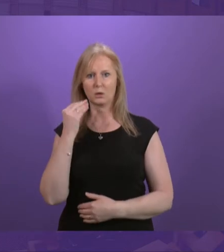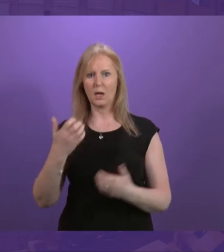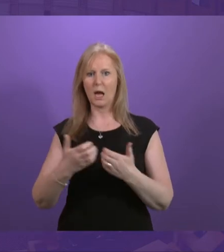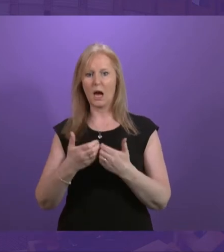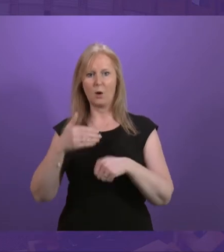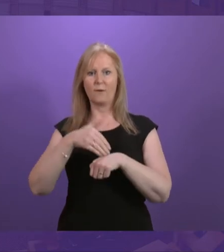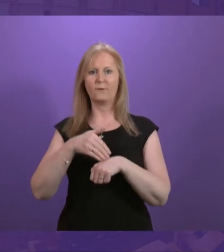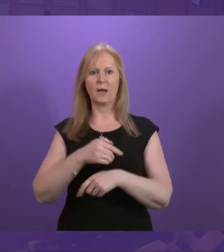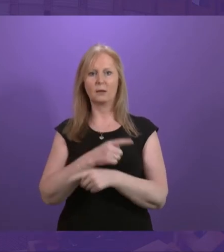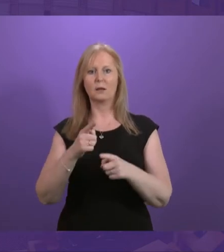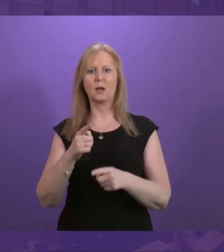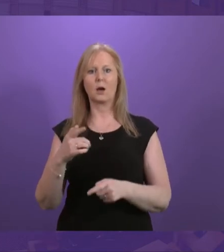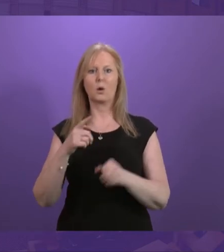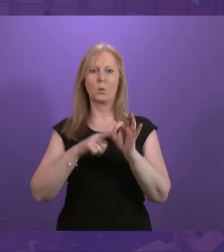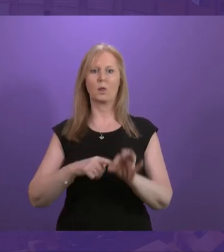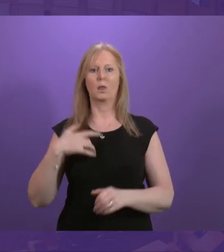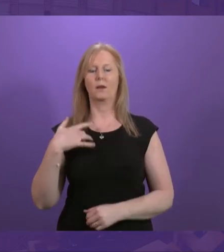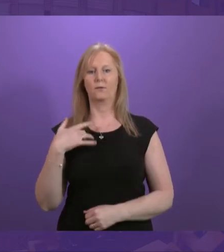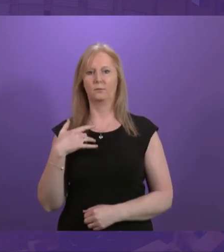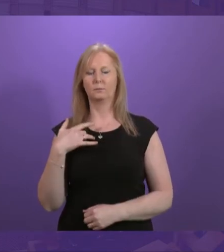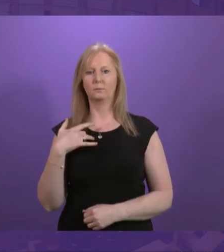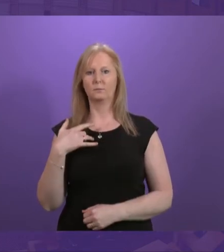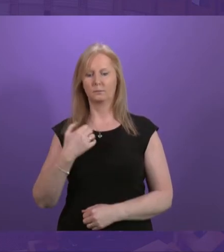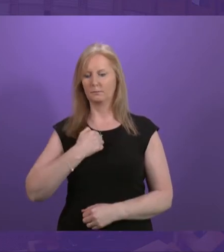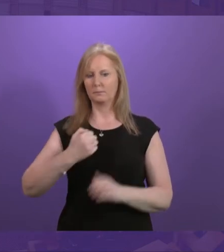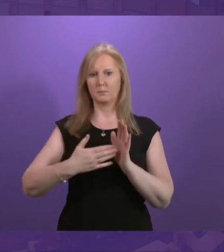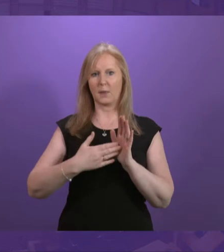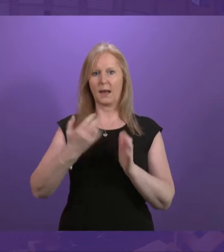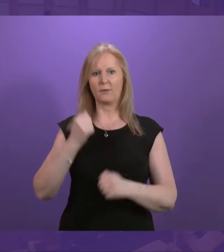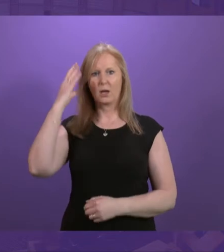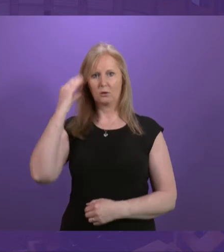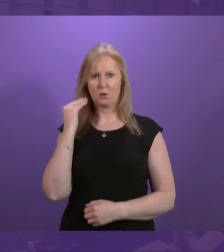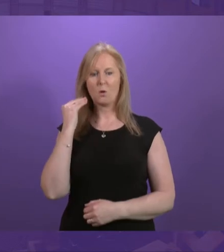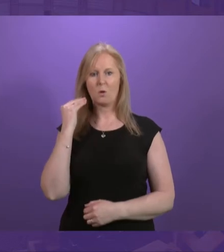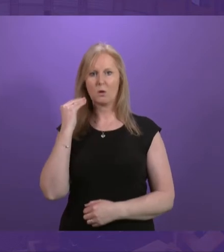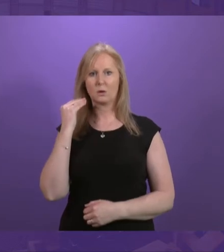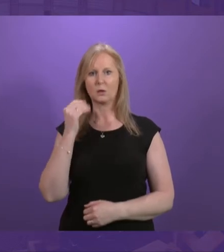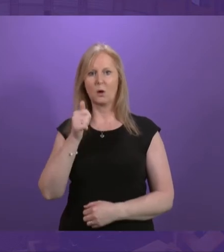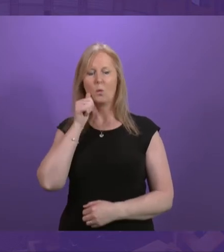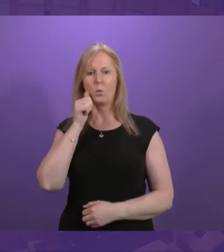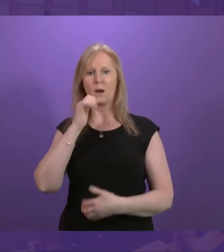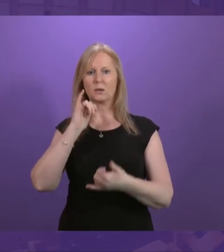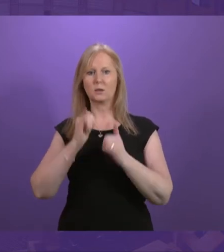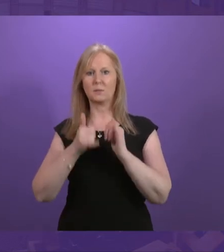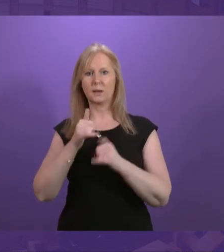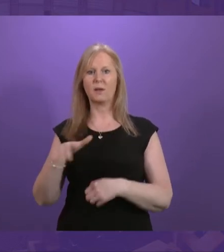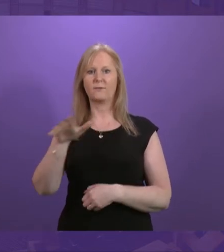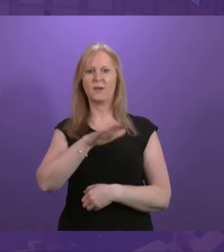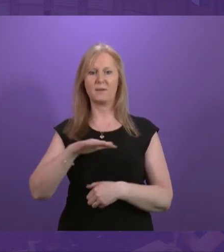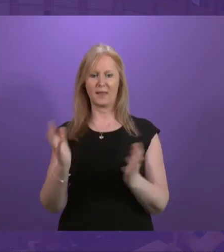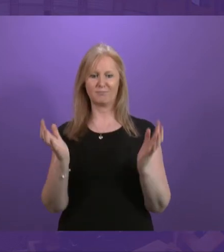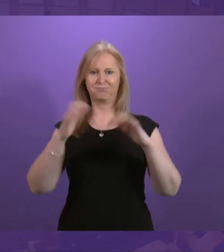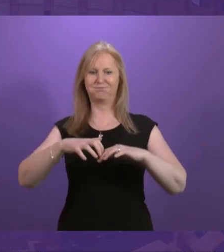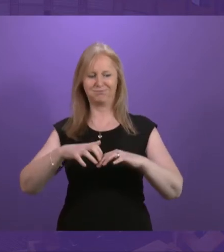his or her quality of life. My mother has a hearing loss and I'm aware sometimes at family gatherings